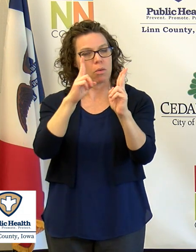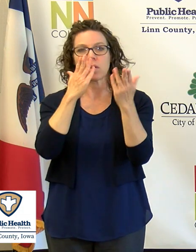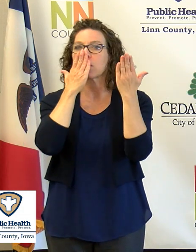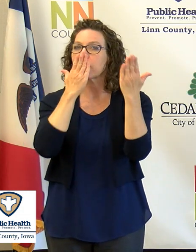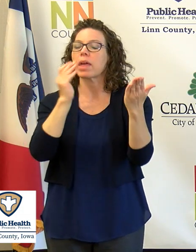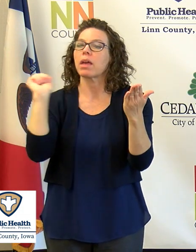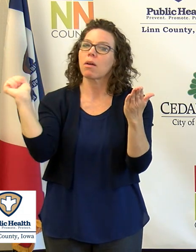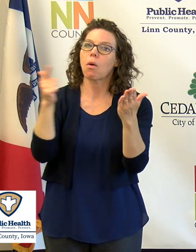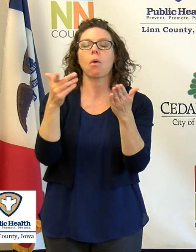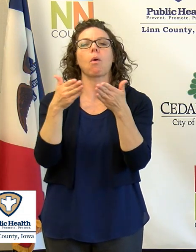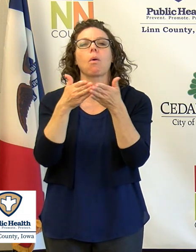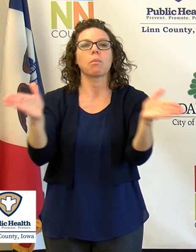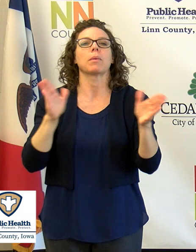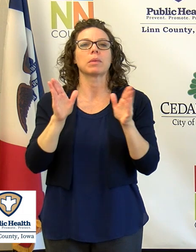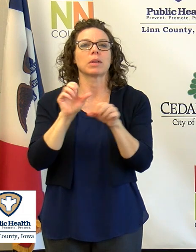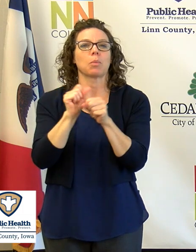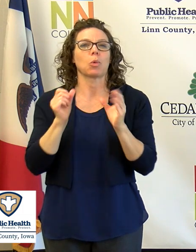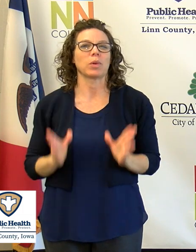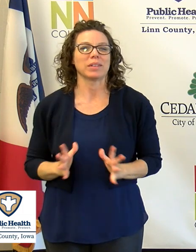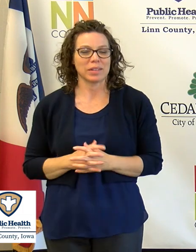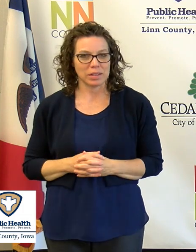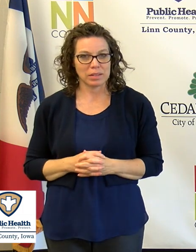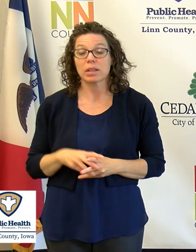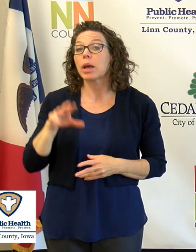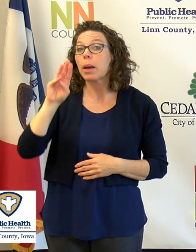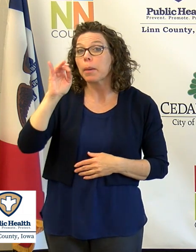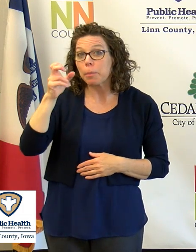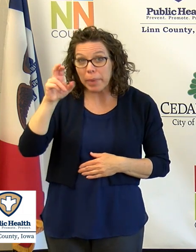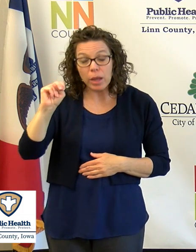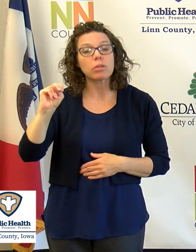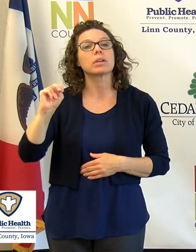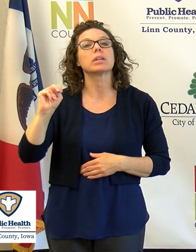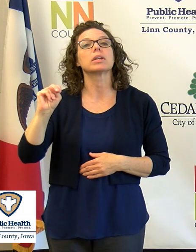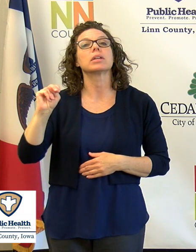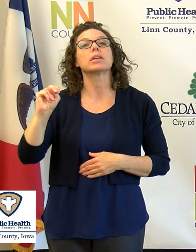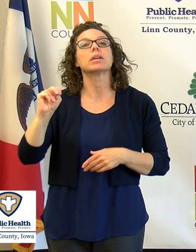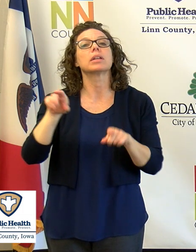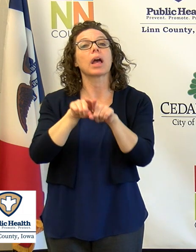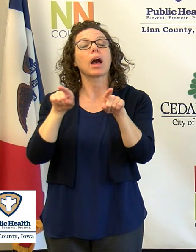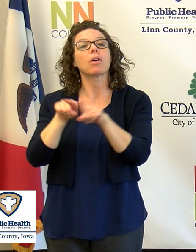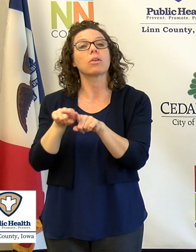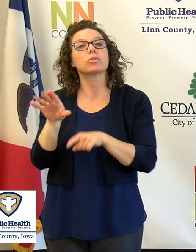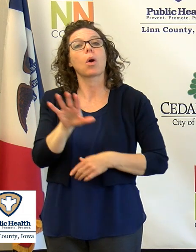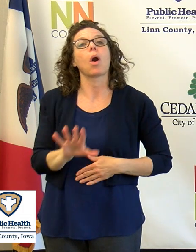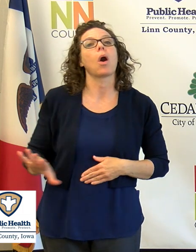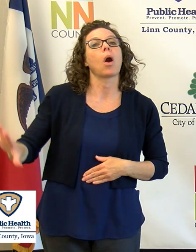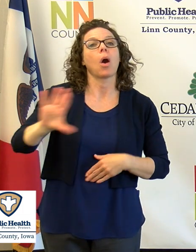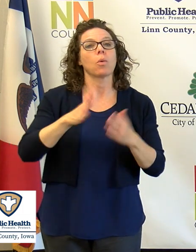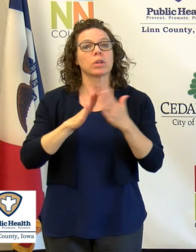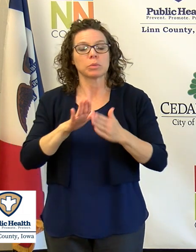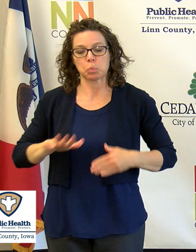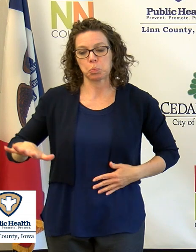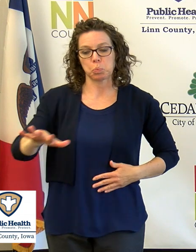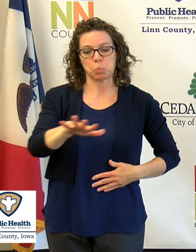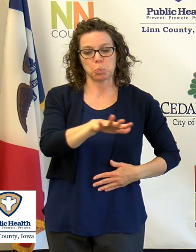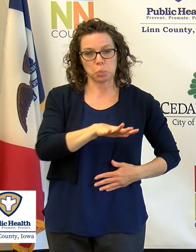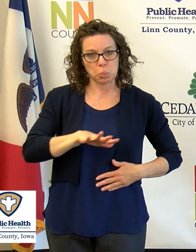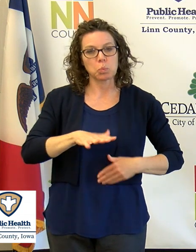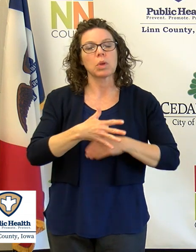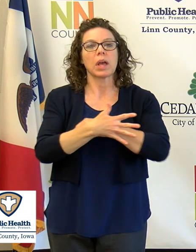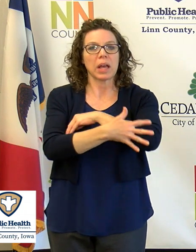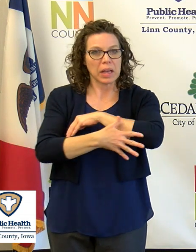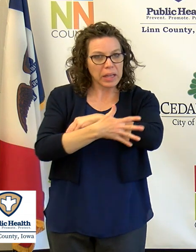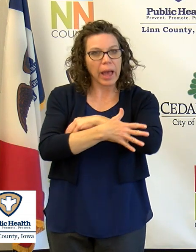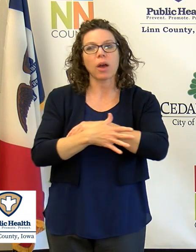all public employees in Marion and in our neighboring communities and the county